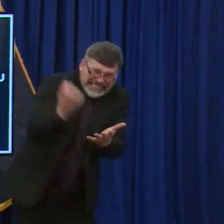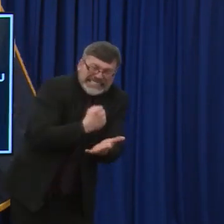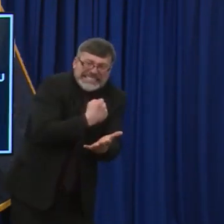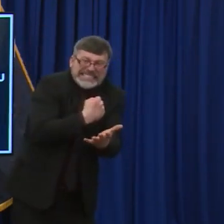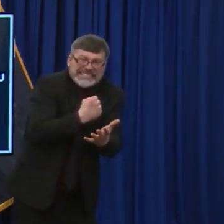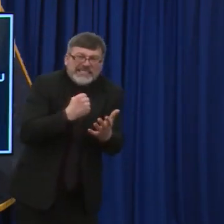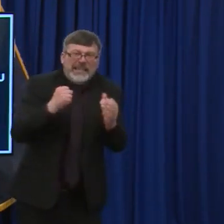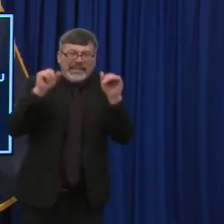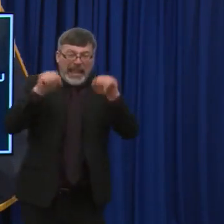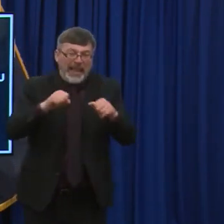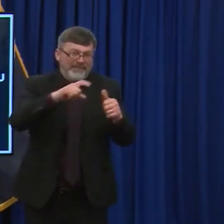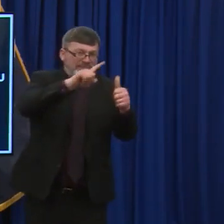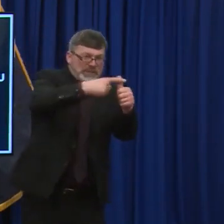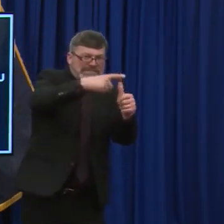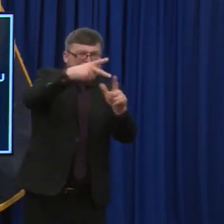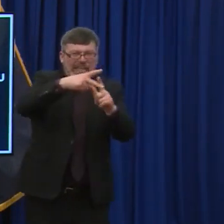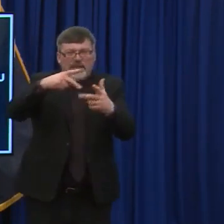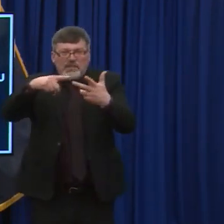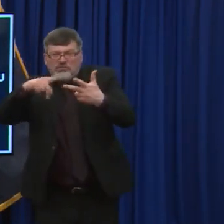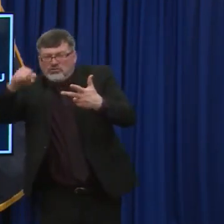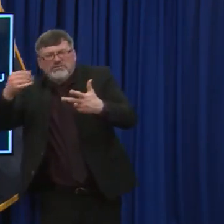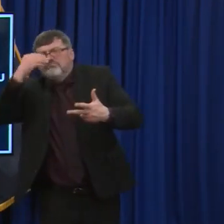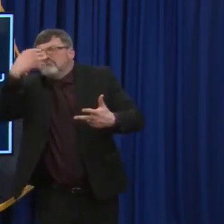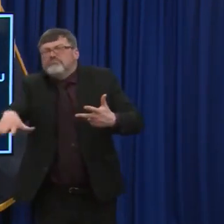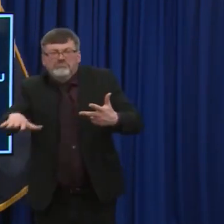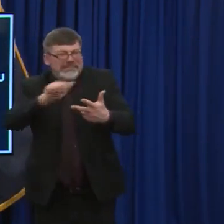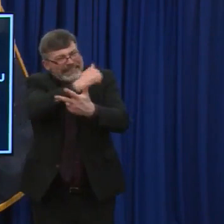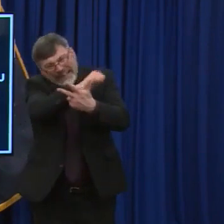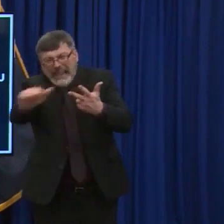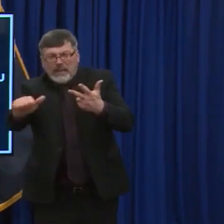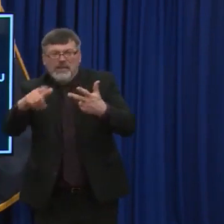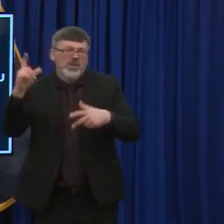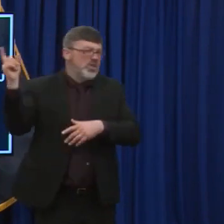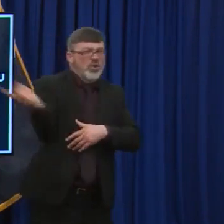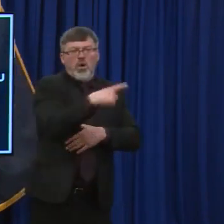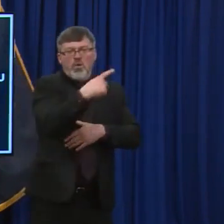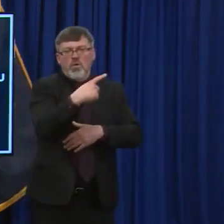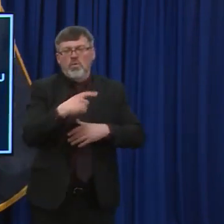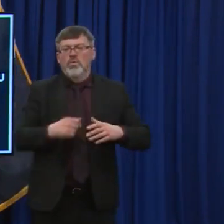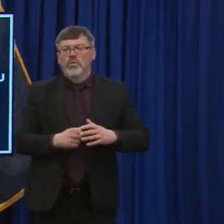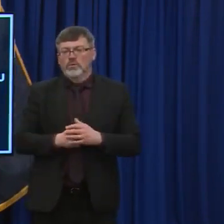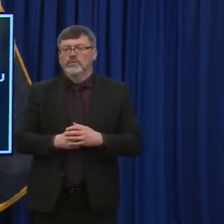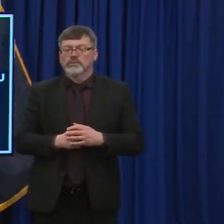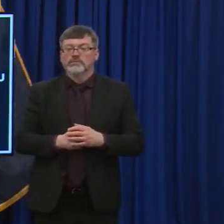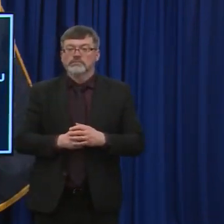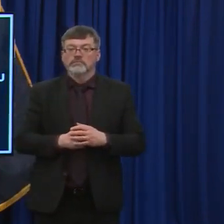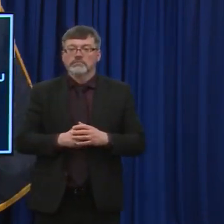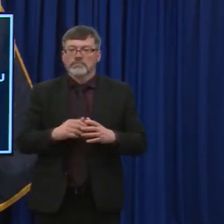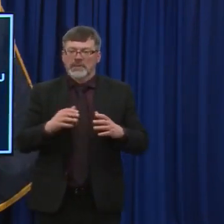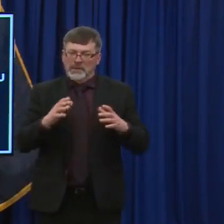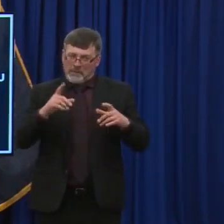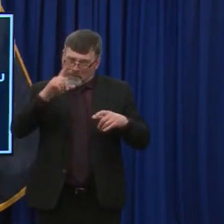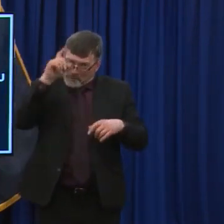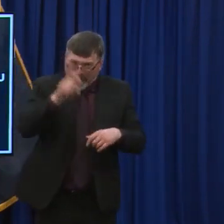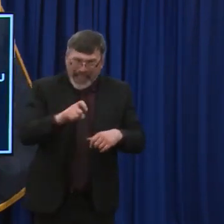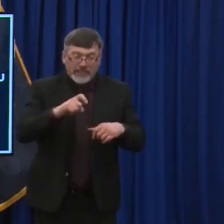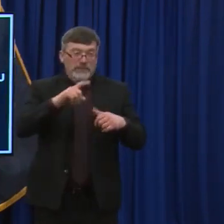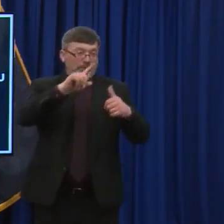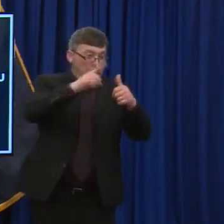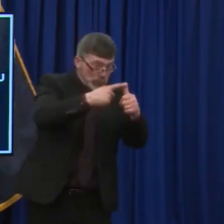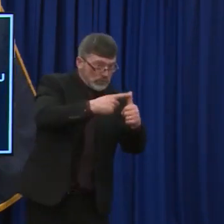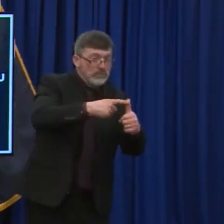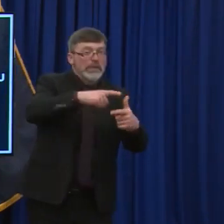people should absolutely get the second dose, um, to be sure that they have the highest level of protection and the longest lasting, uh, protection.